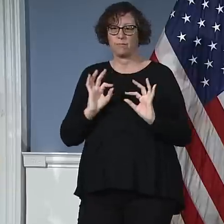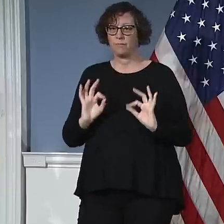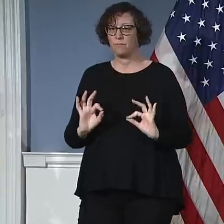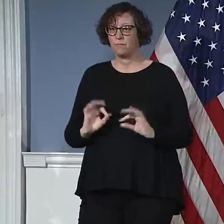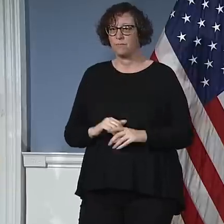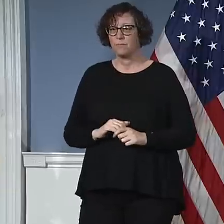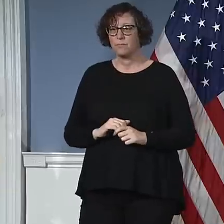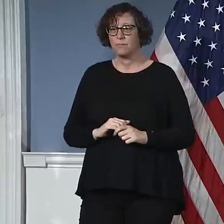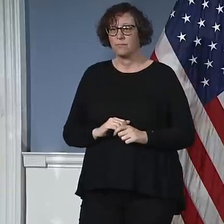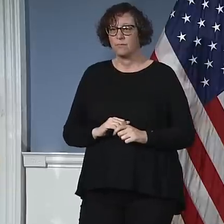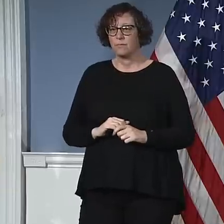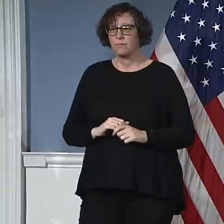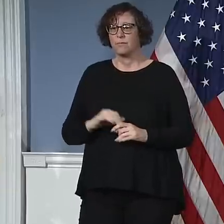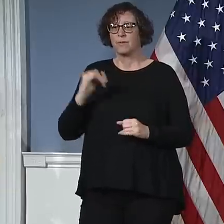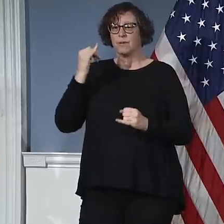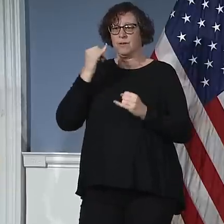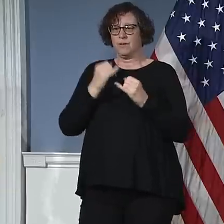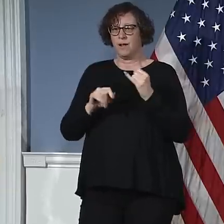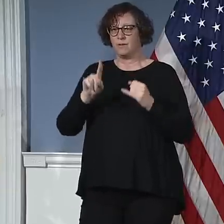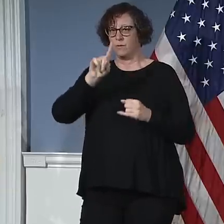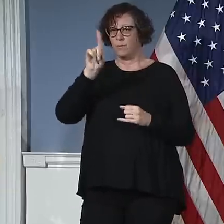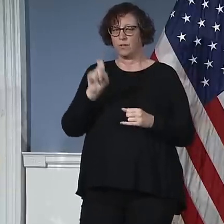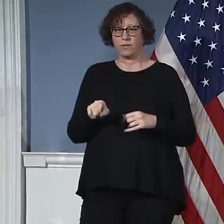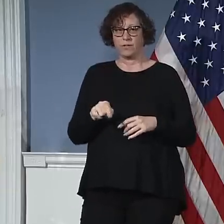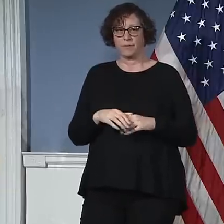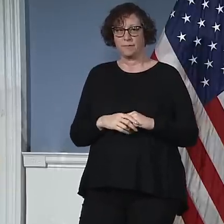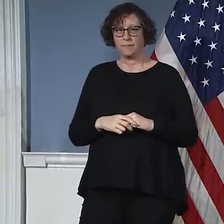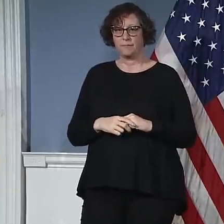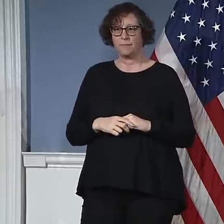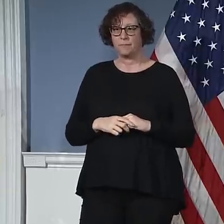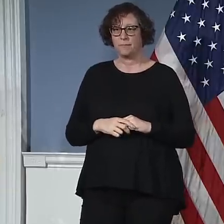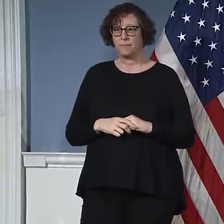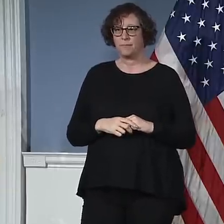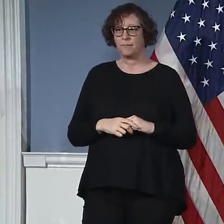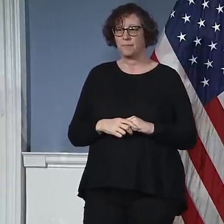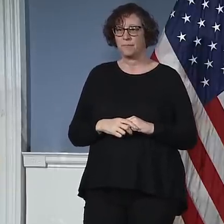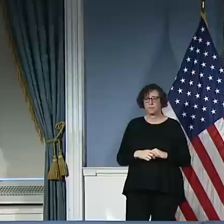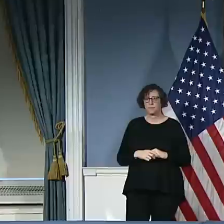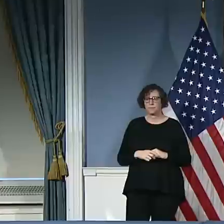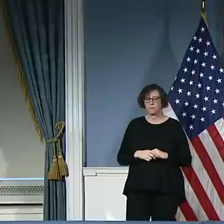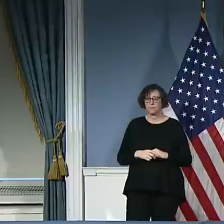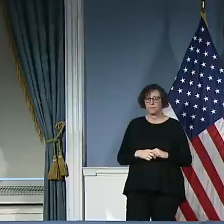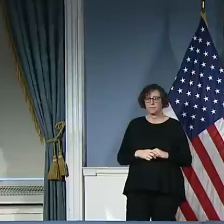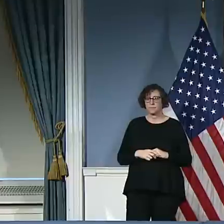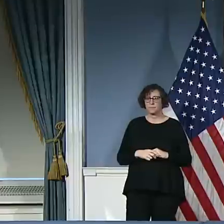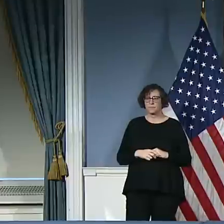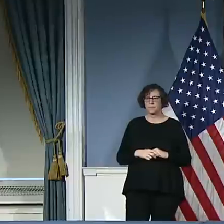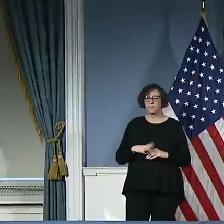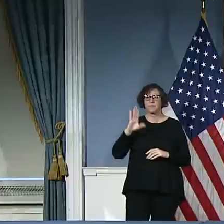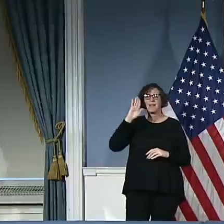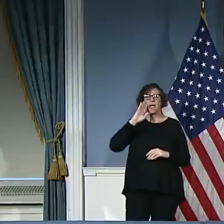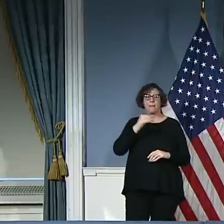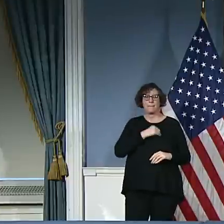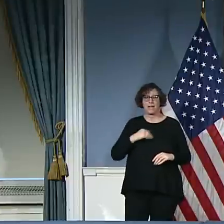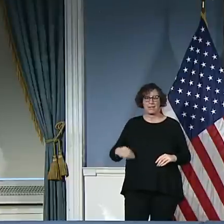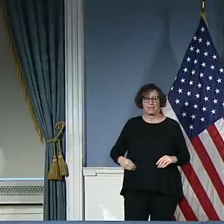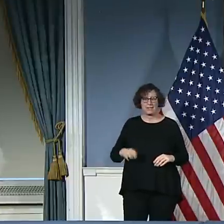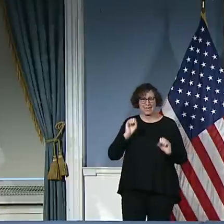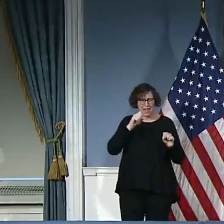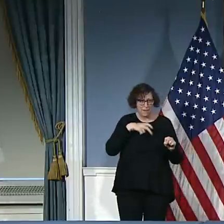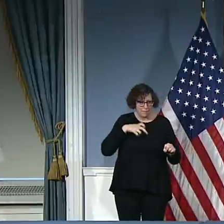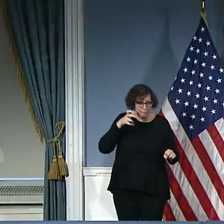Who's left? Last question is Julia at the post. Hi, Mr. Mayor. Can you hear me? Yes, indeed. How are doing?